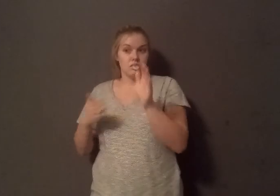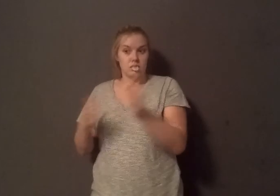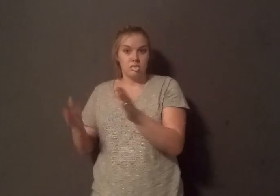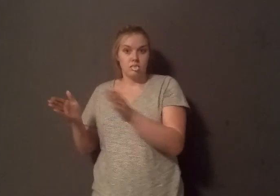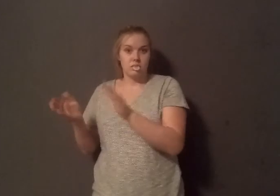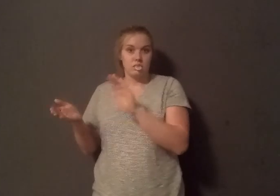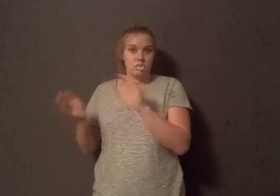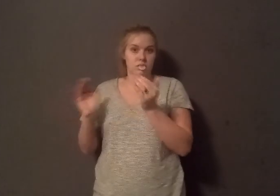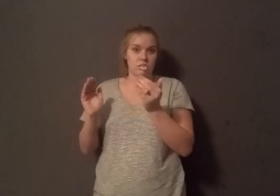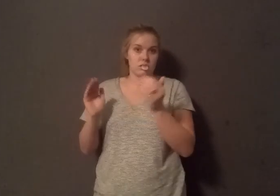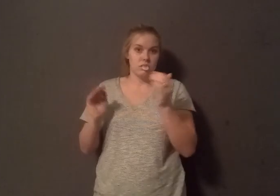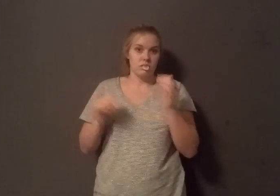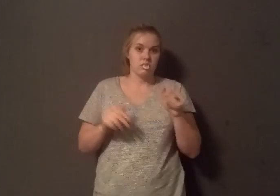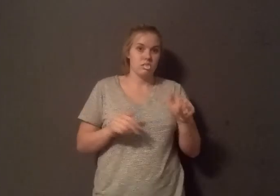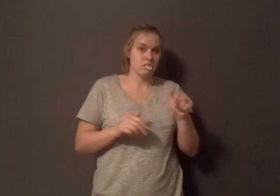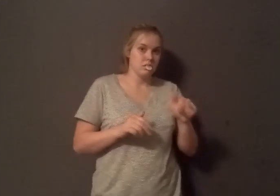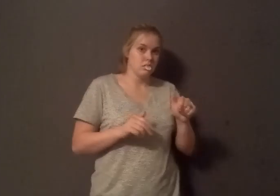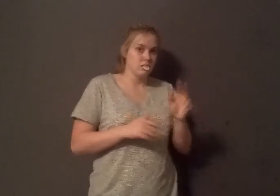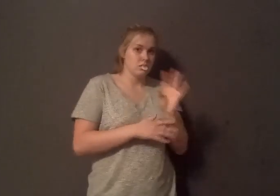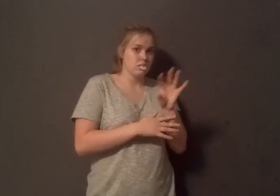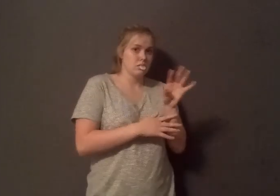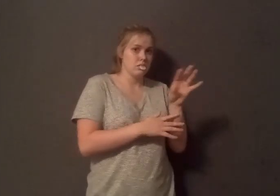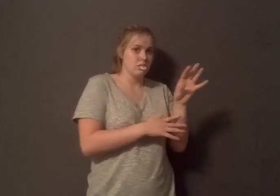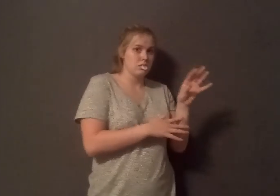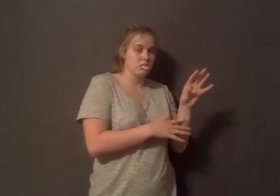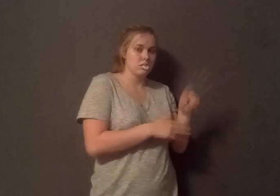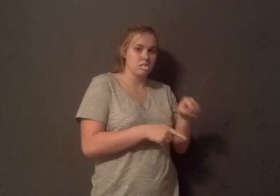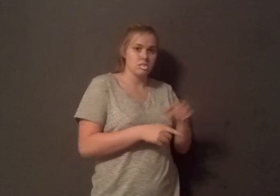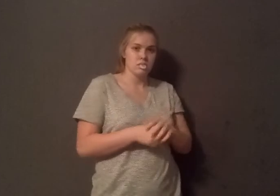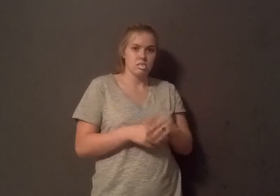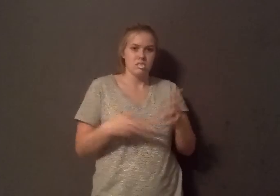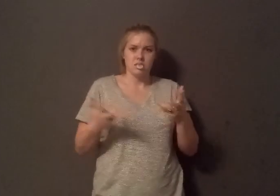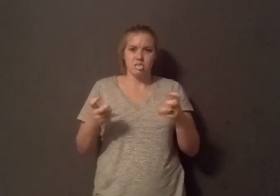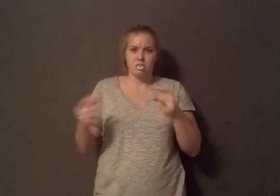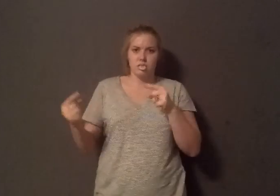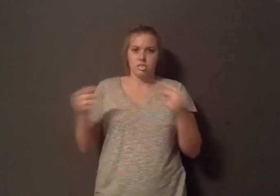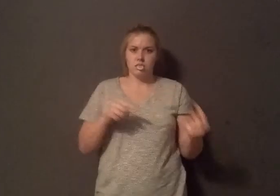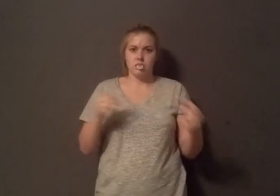I think we're done here. I'm not going to get into an argument. Oh no, I was just wondering the studies,